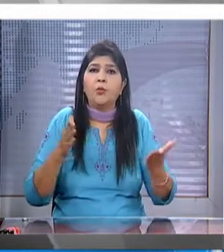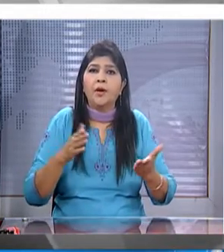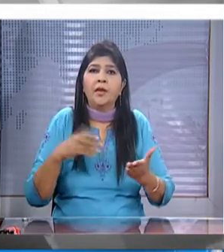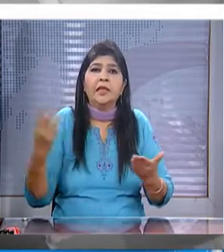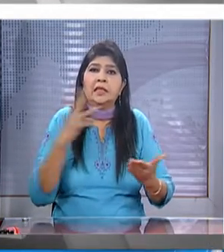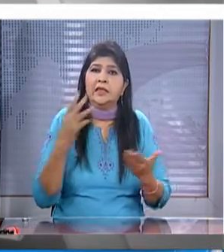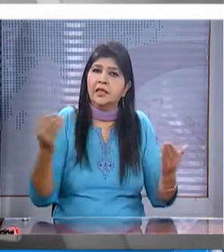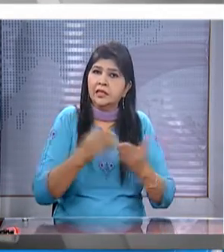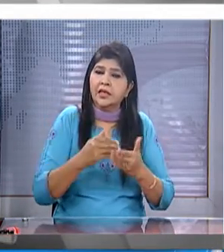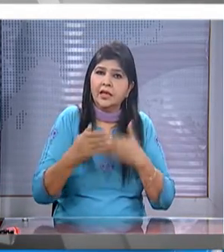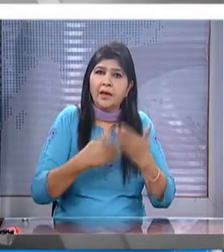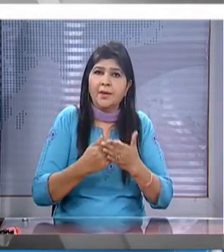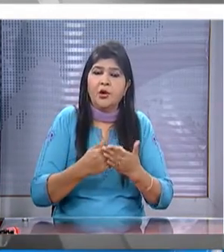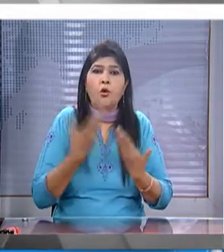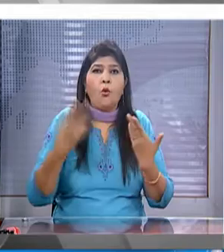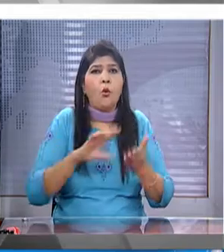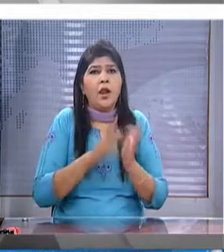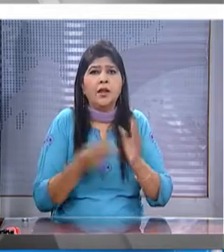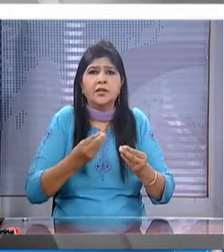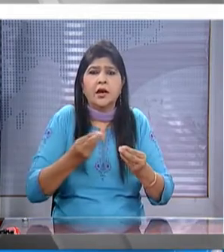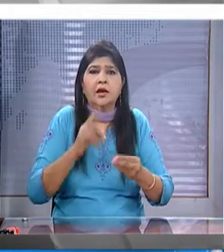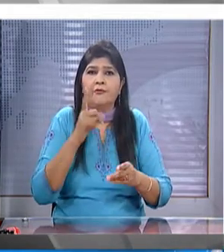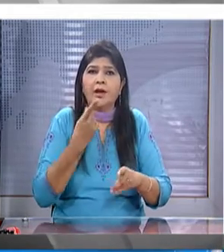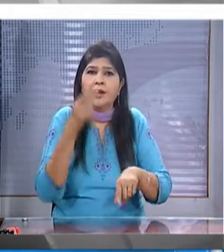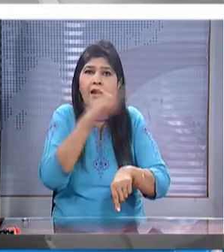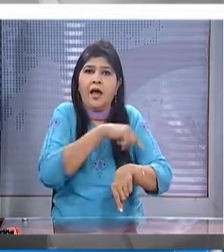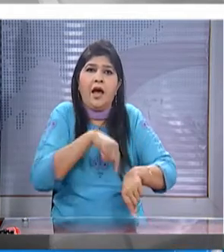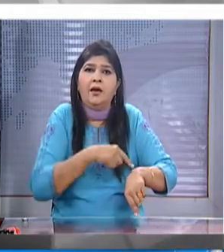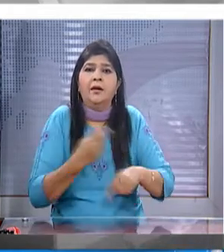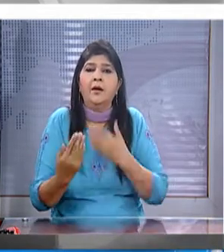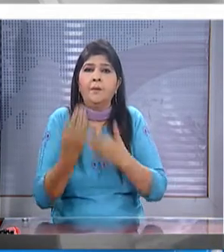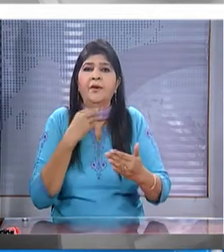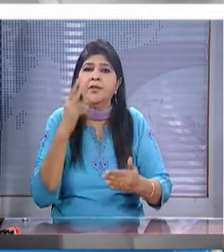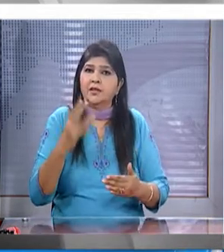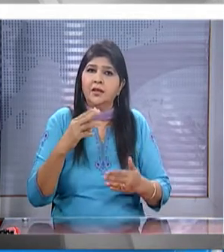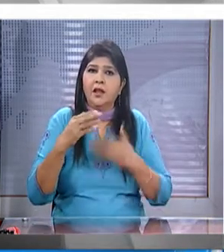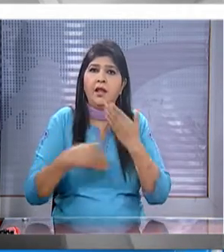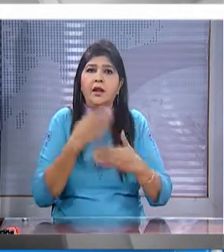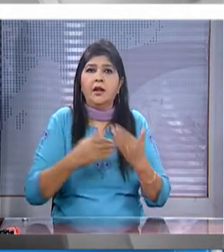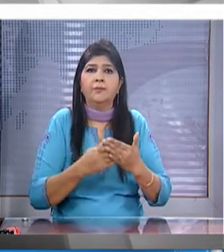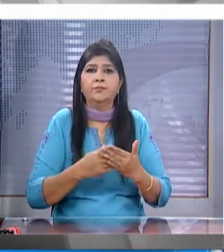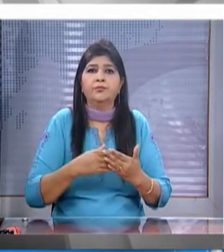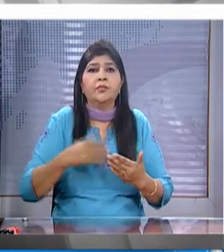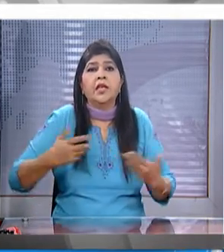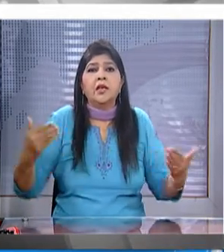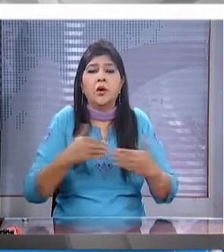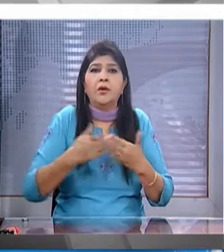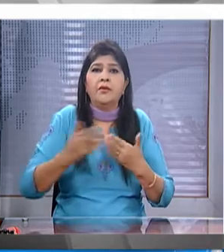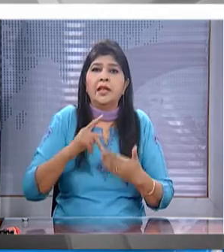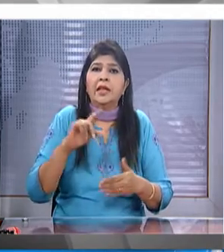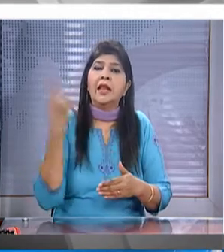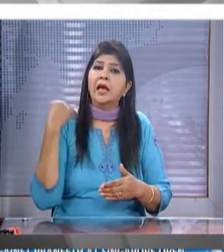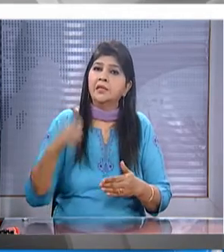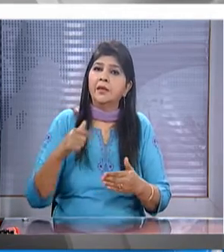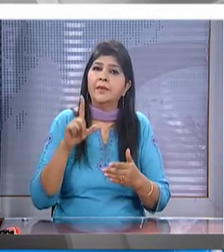straight three game matches all lasting over an hour in the previous three rounds had lost in straight sets the last